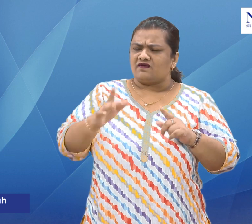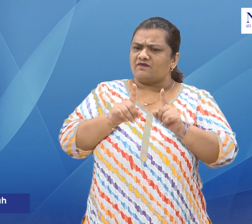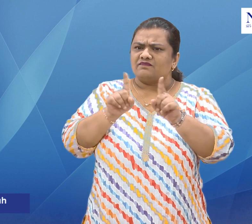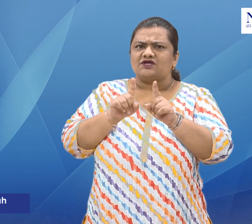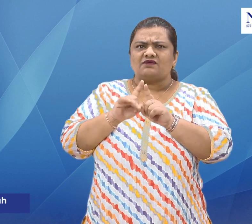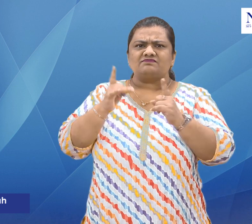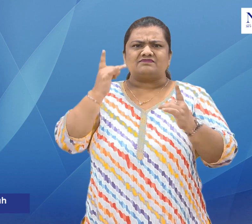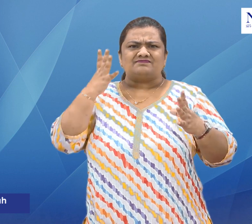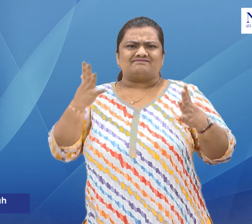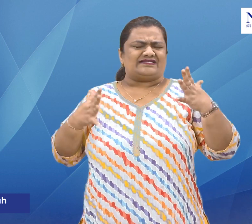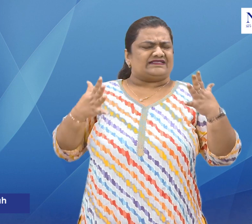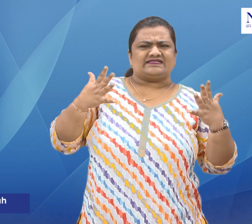panic, according to a statement.